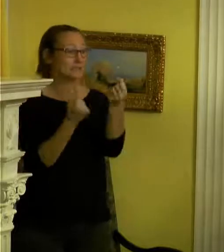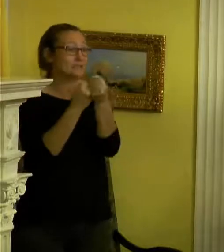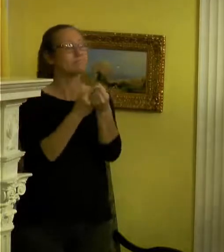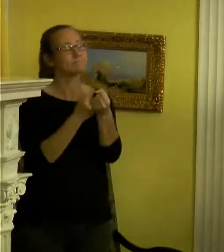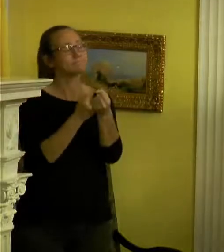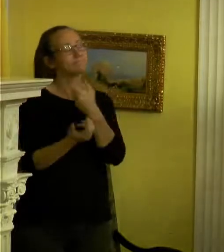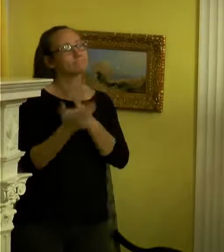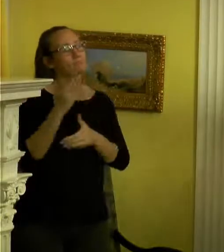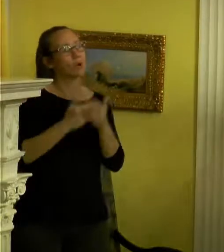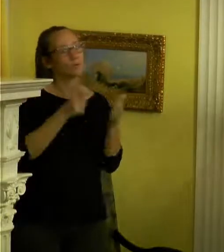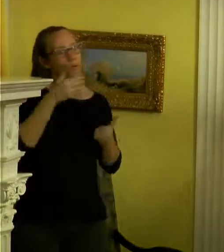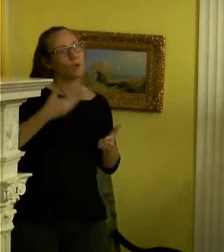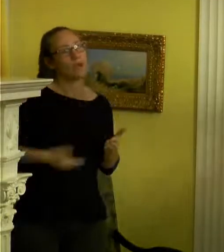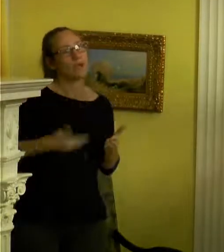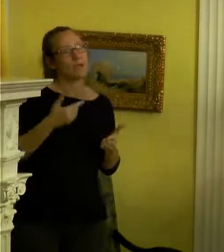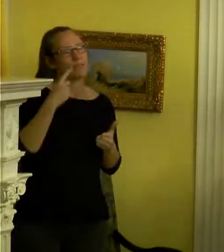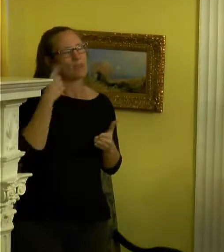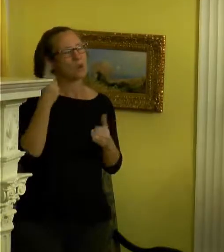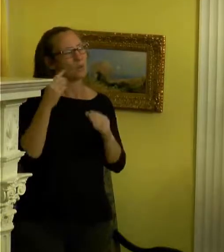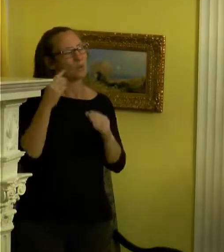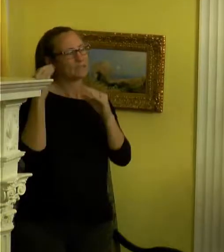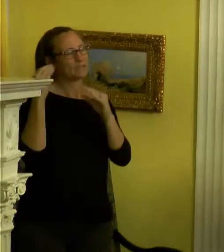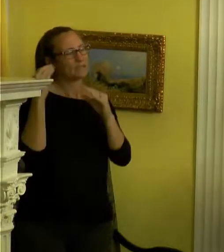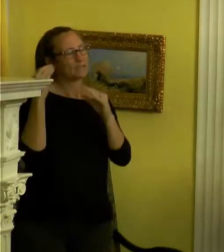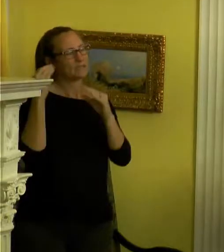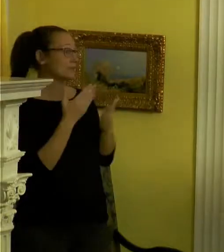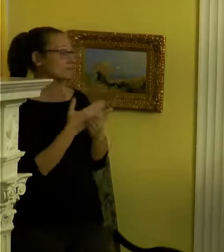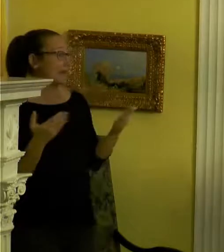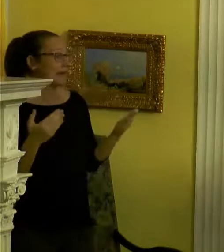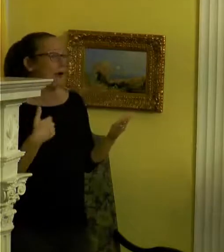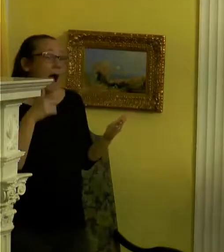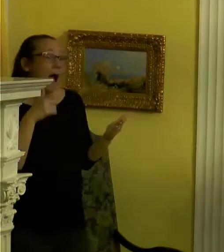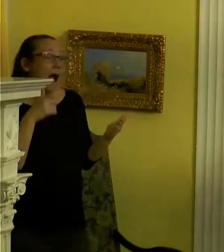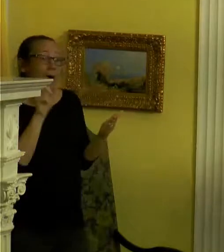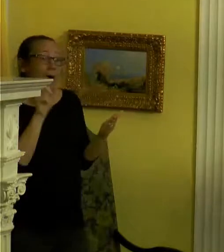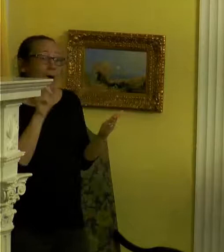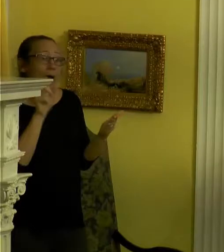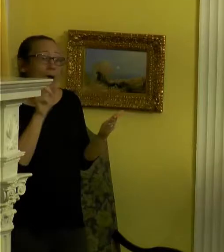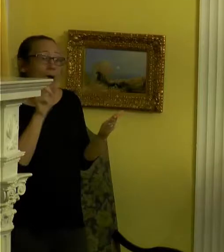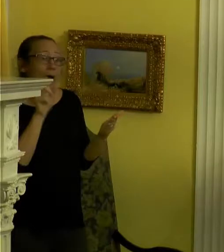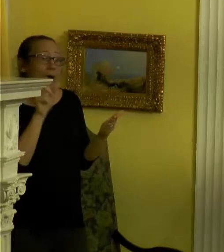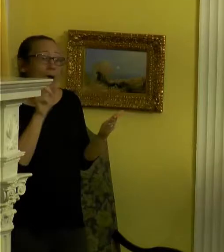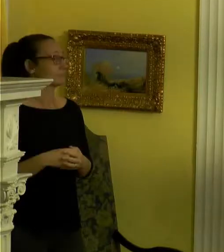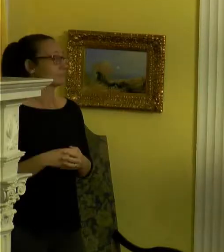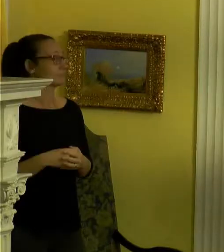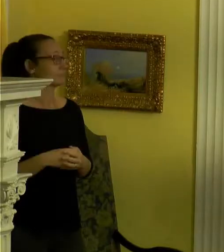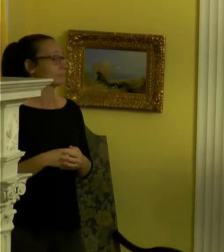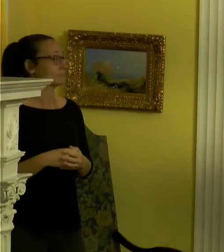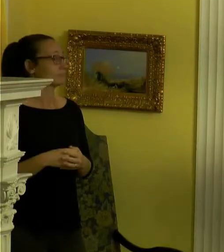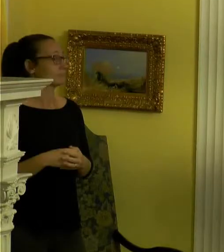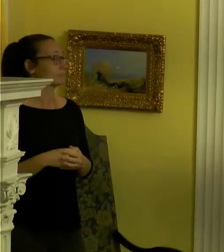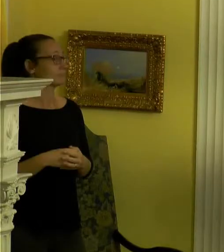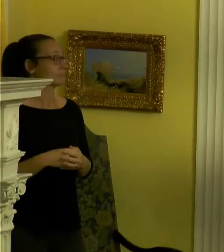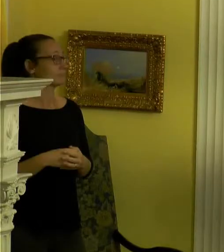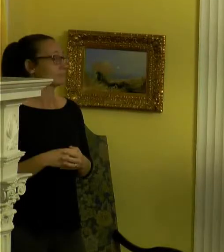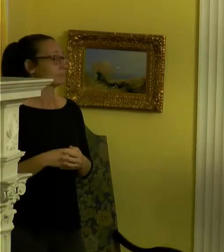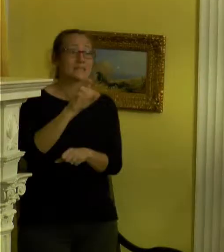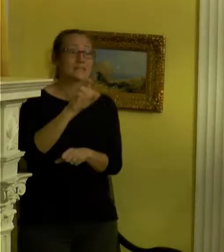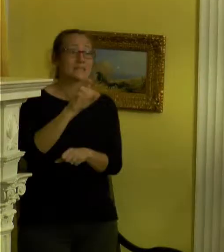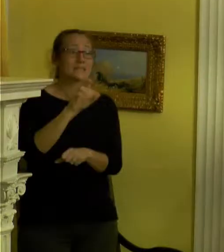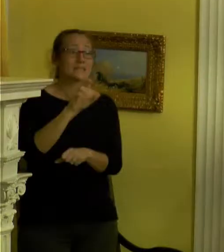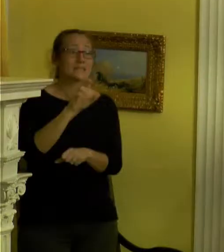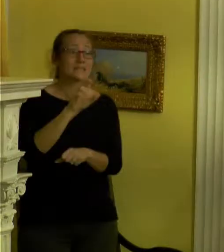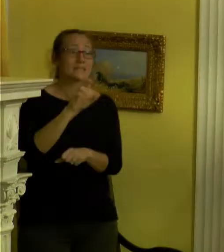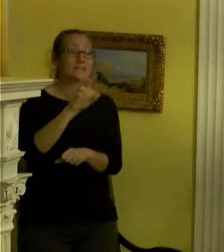always teach. The artist type thing just kind of came out of necessity. I wrote, I did my whole, like, CV thing, and I won a